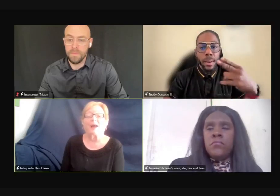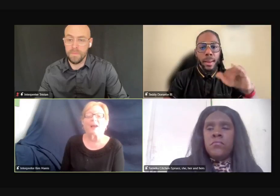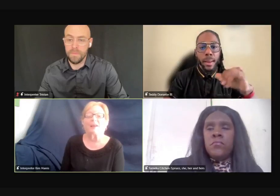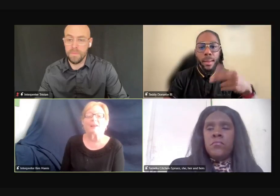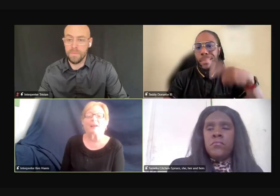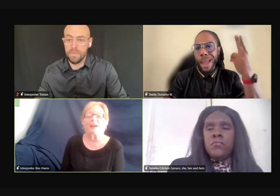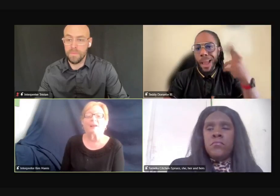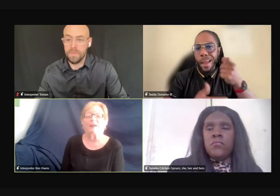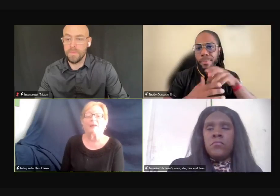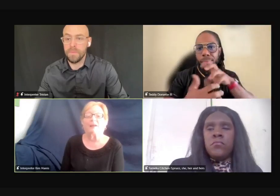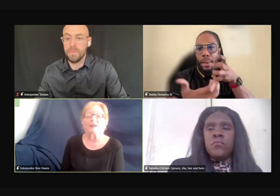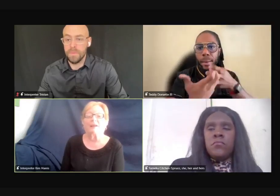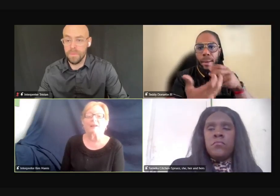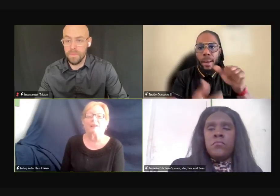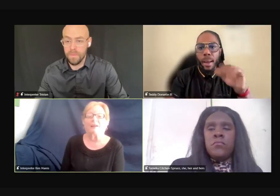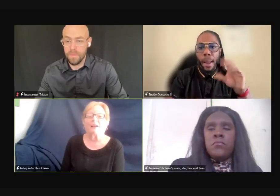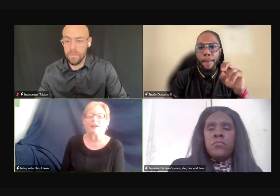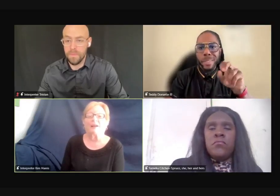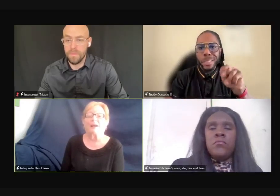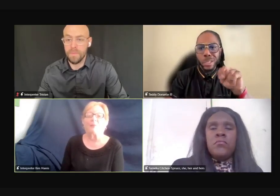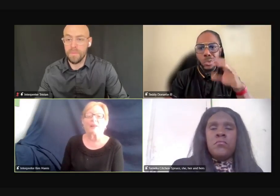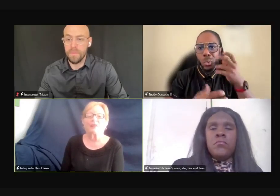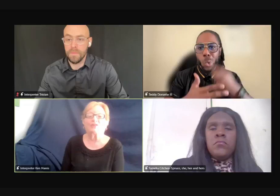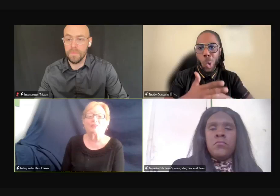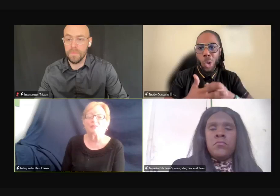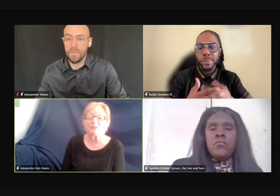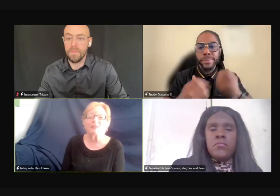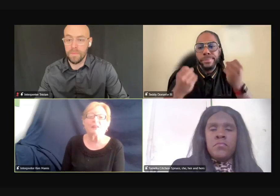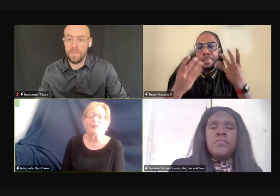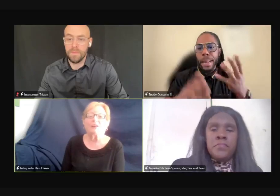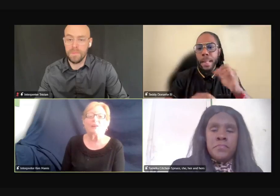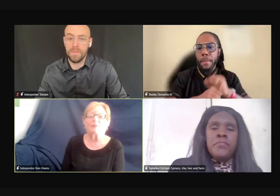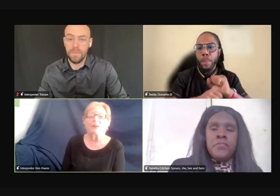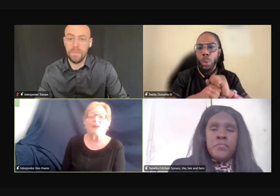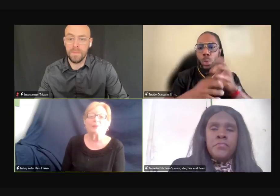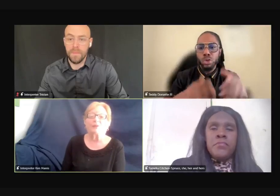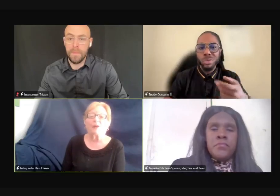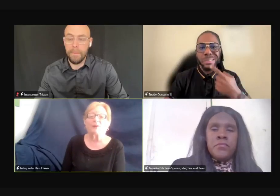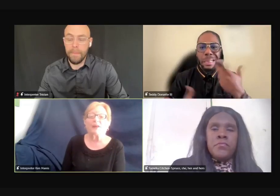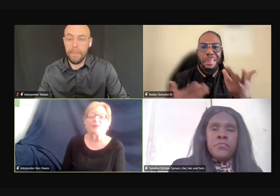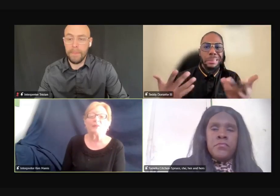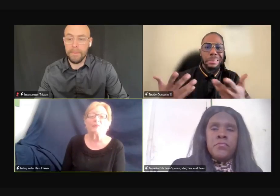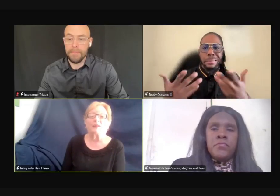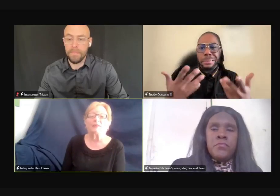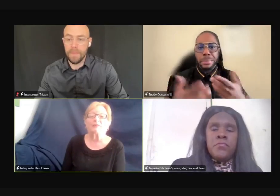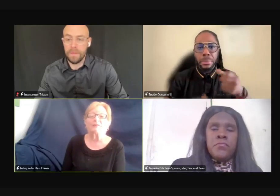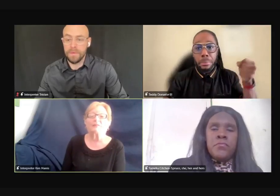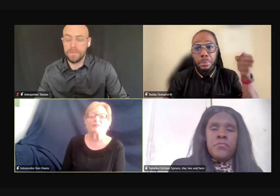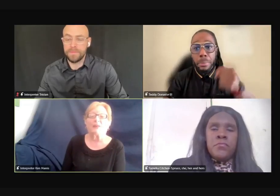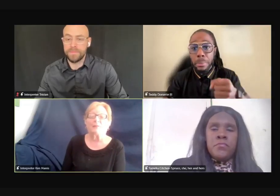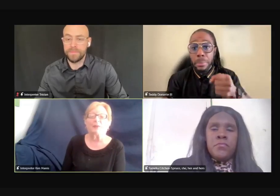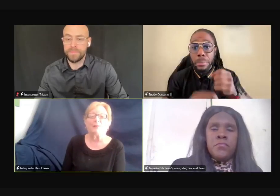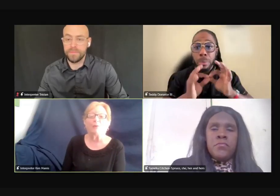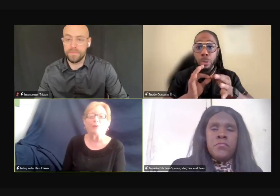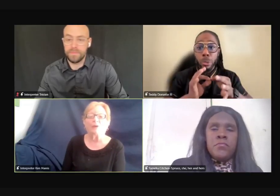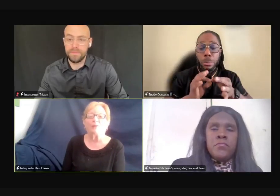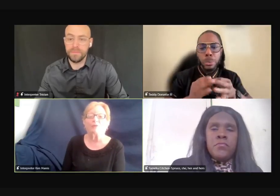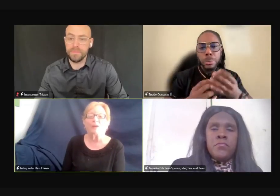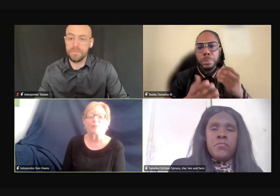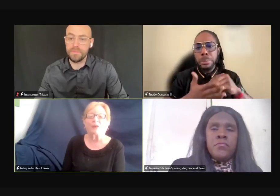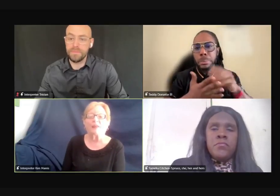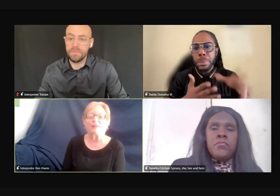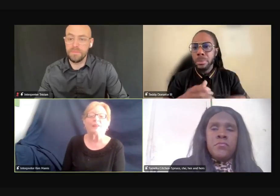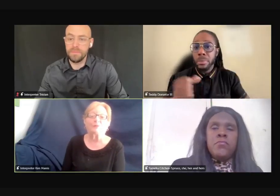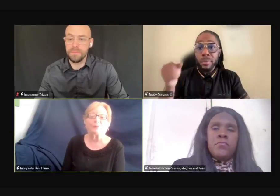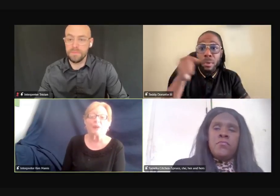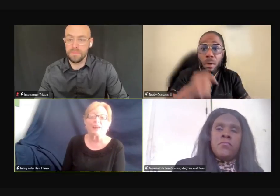I guess high, uh, uh, accommodations, you know, to be able to accommodate with, uh, many people, you